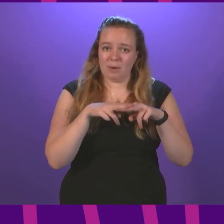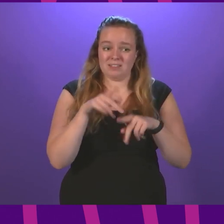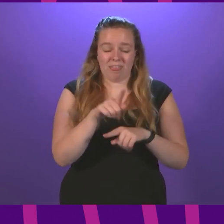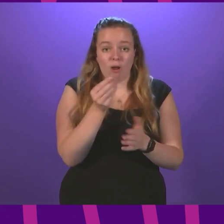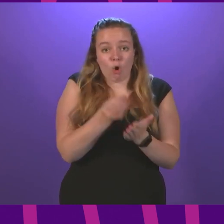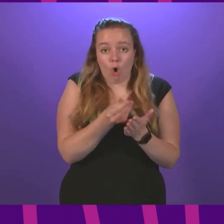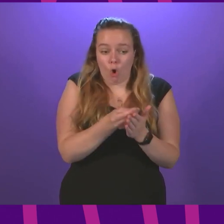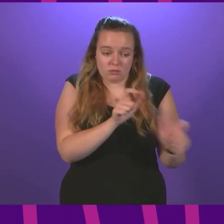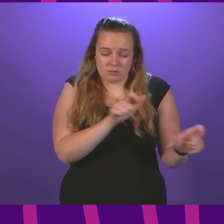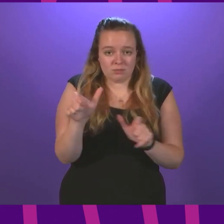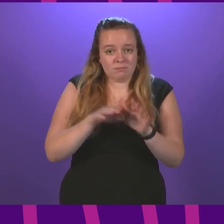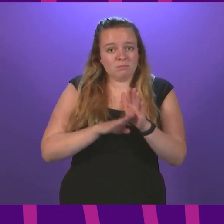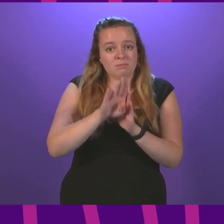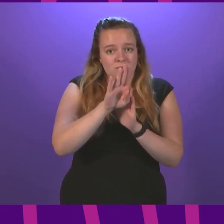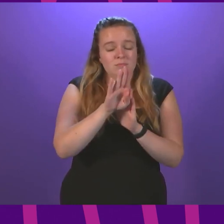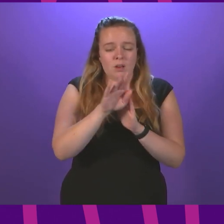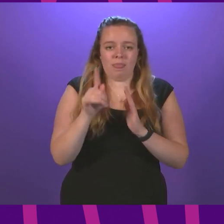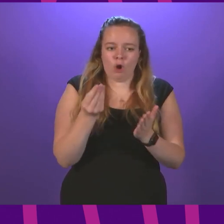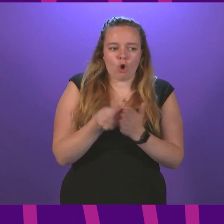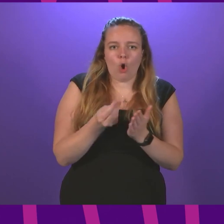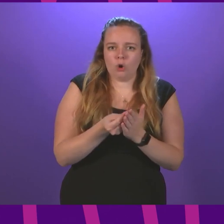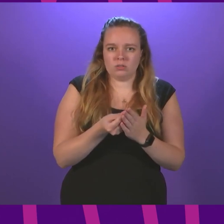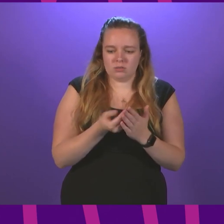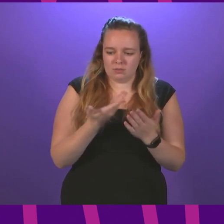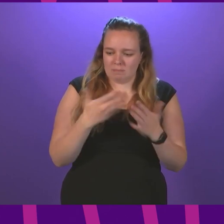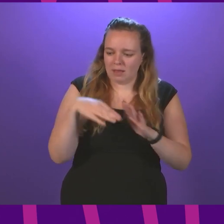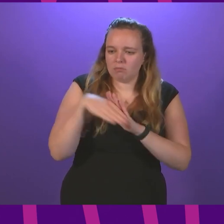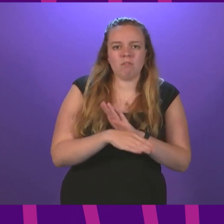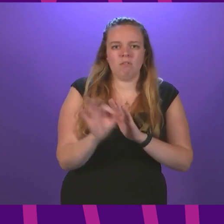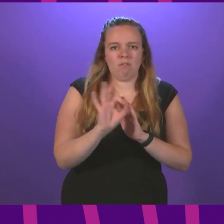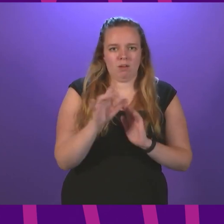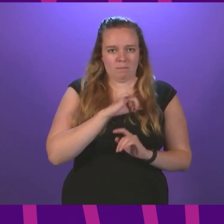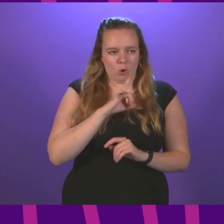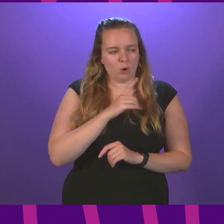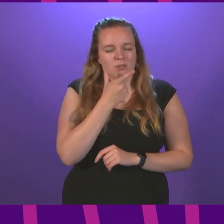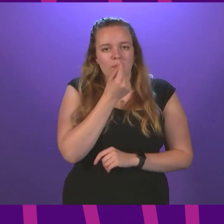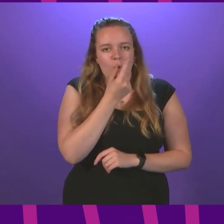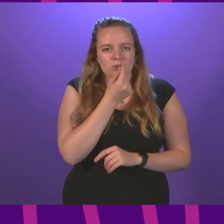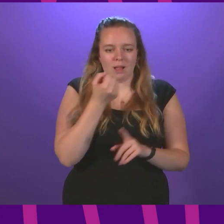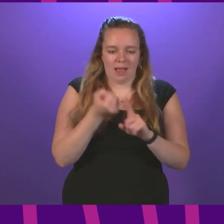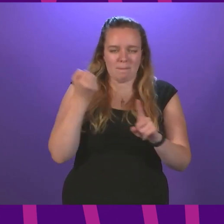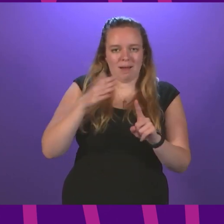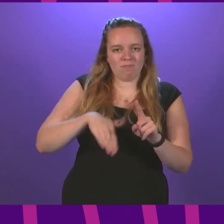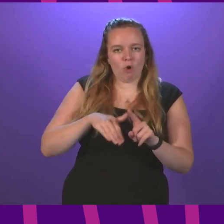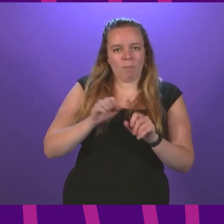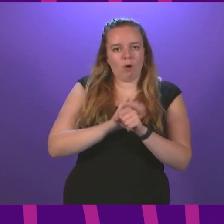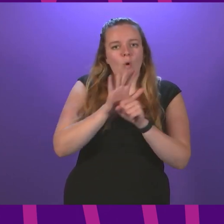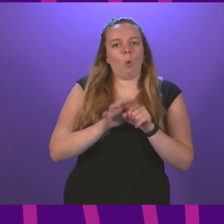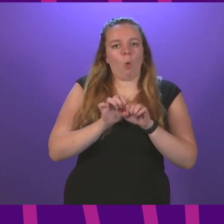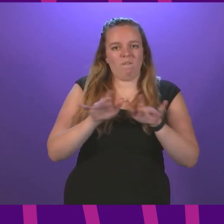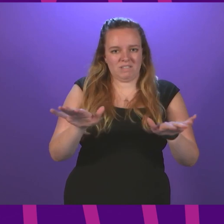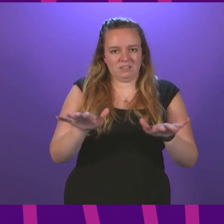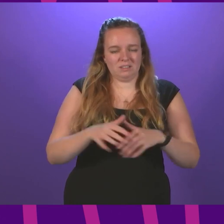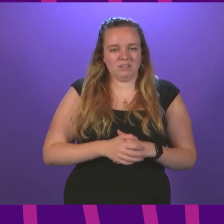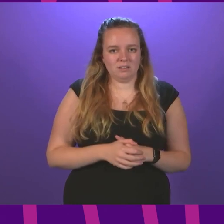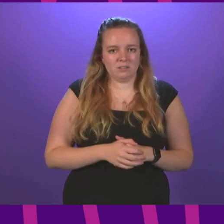continue to rise. Their costs have not gone down just because potentially the impact of the virus is